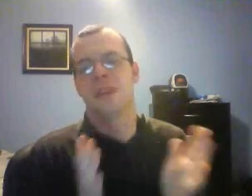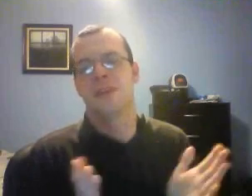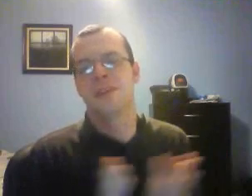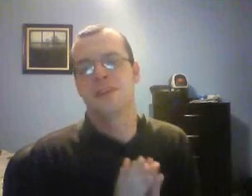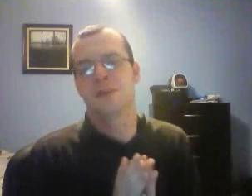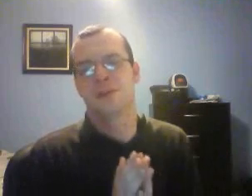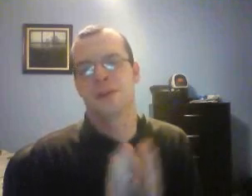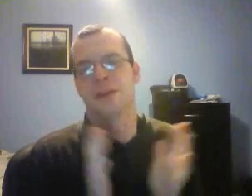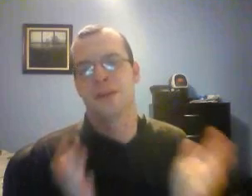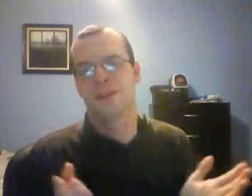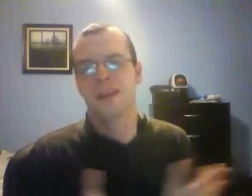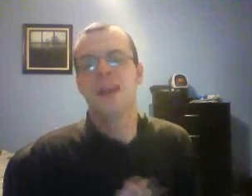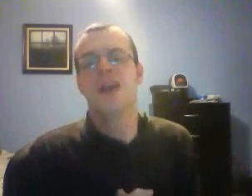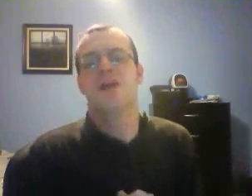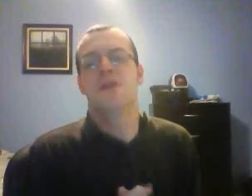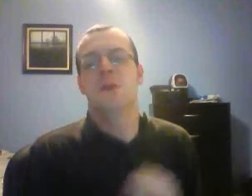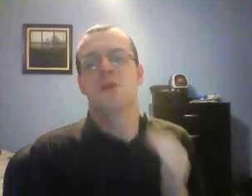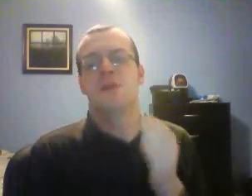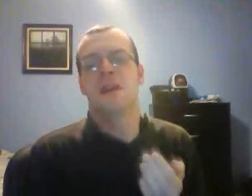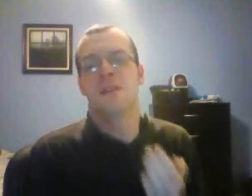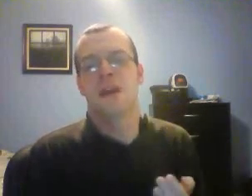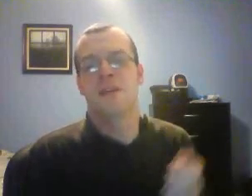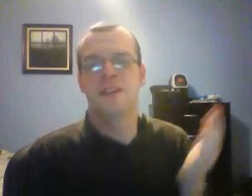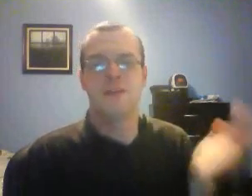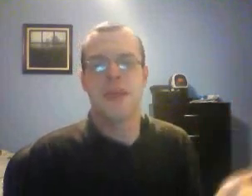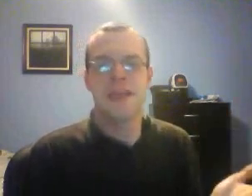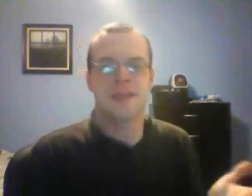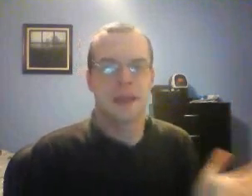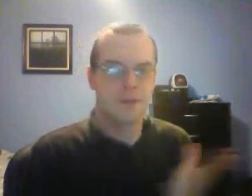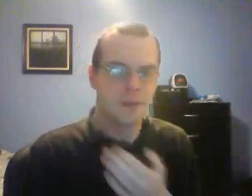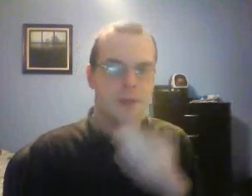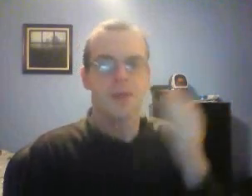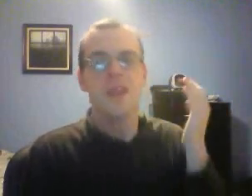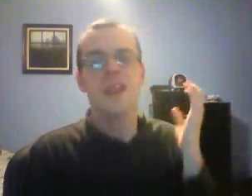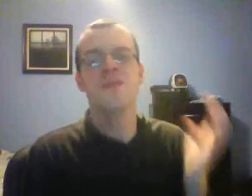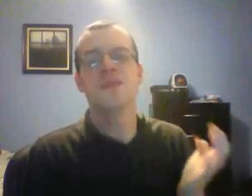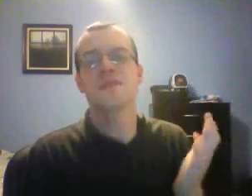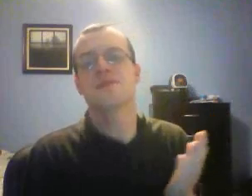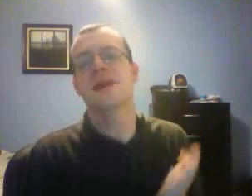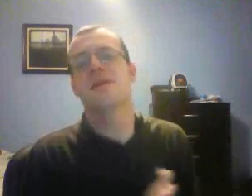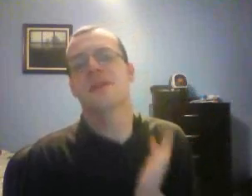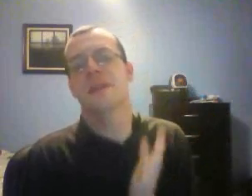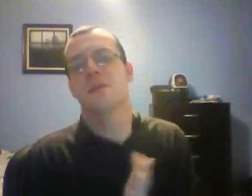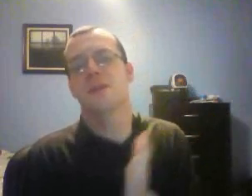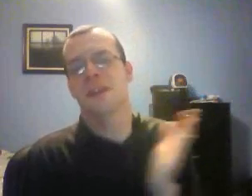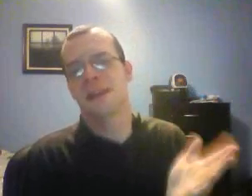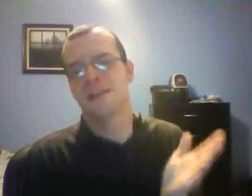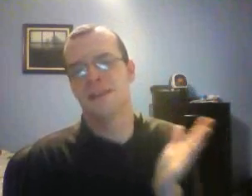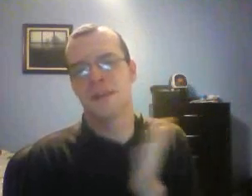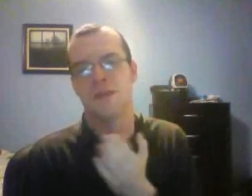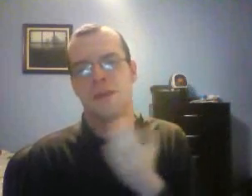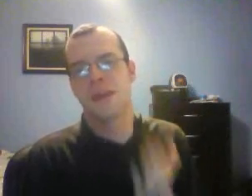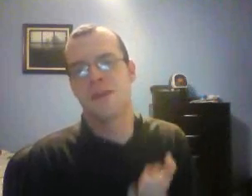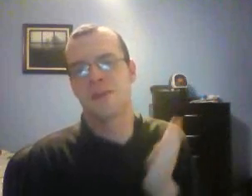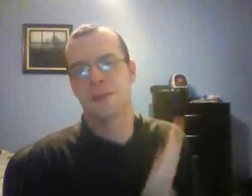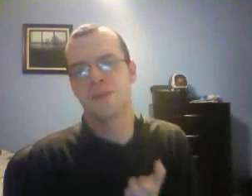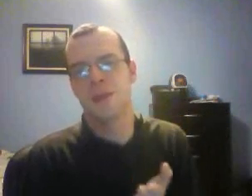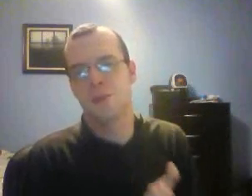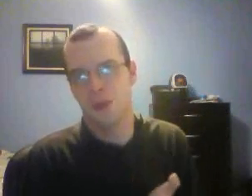TV series, joining likes of 205 Live. It's amazing if you subscribe to the network, the content that you can get. Now, some people